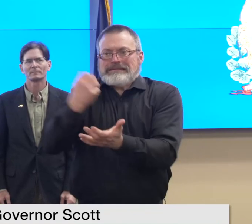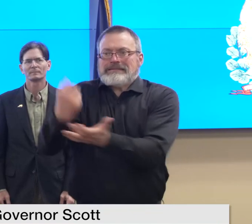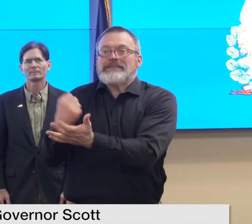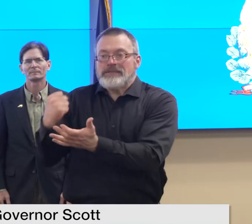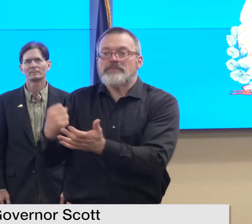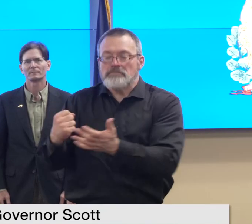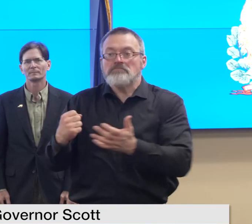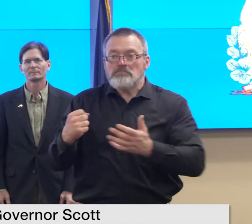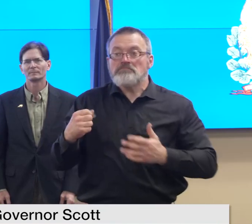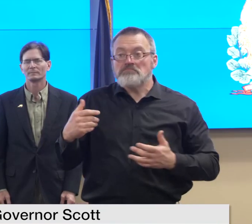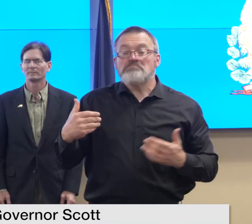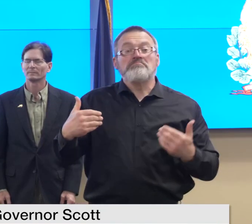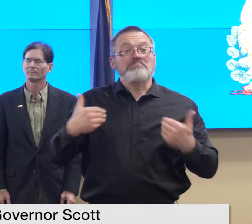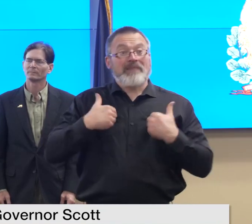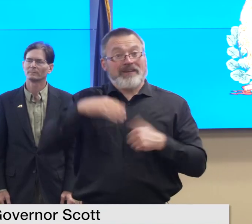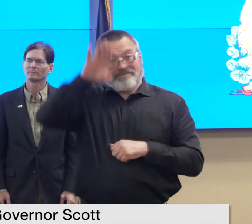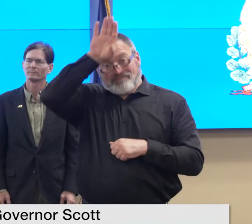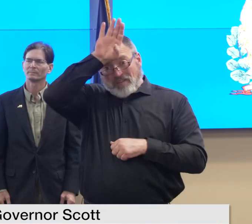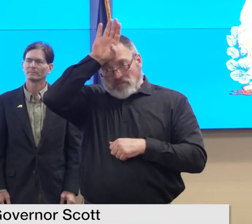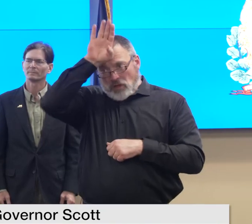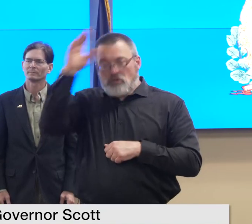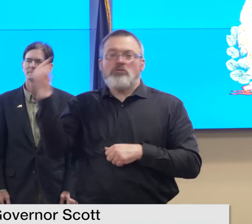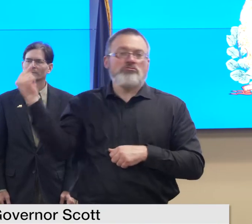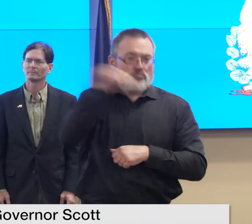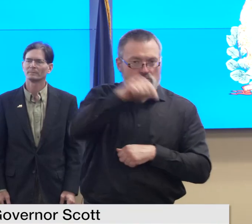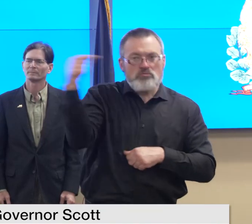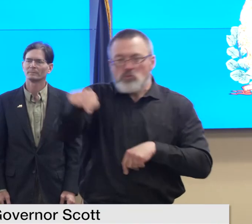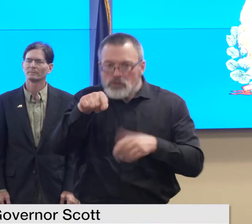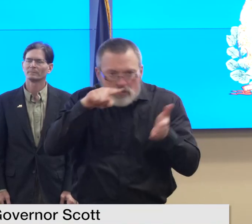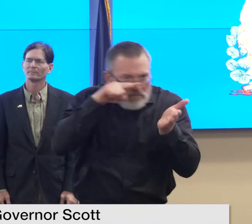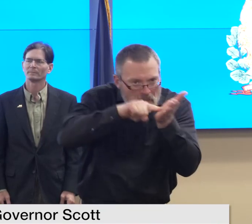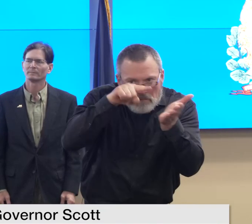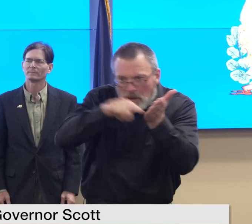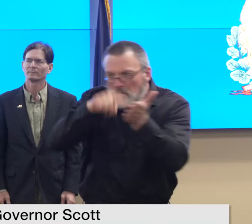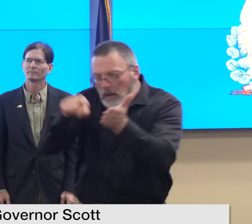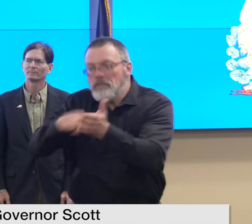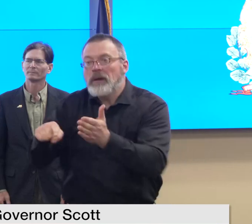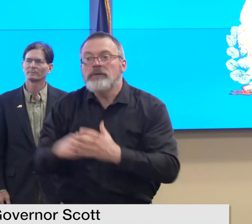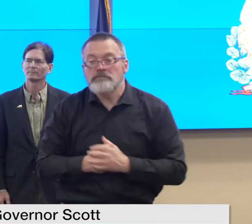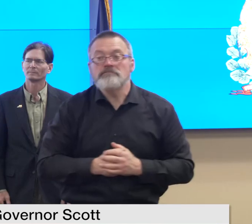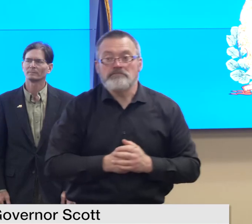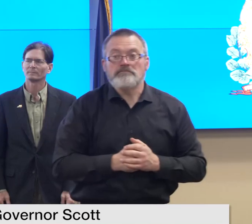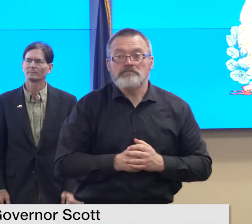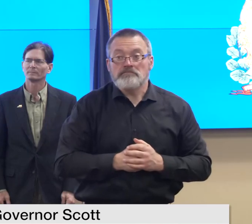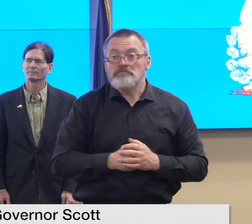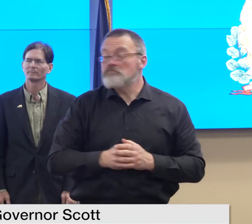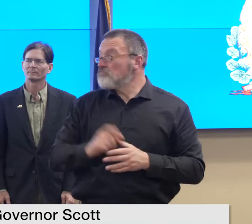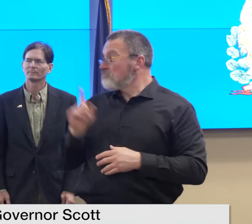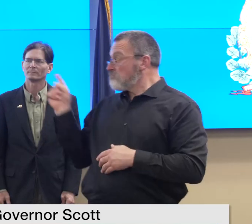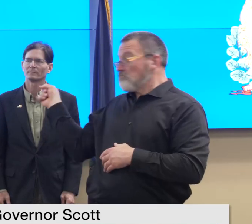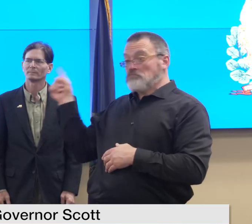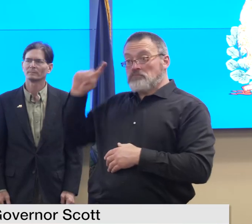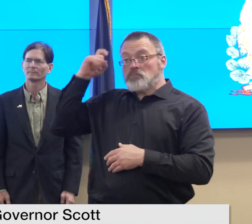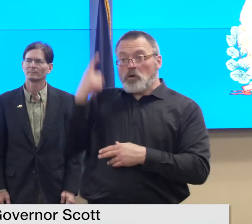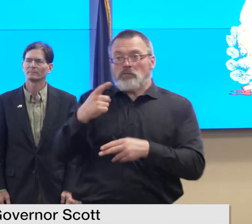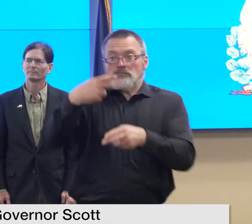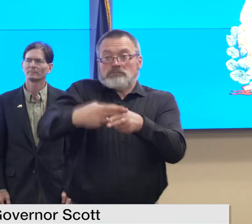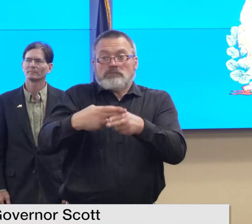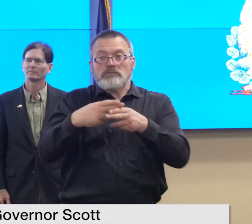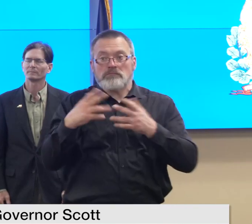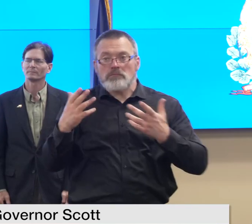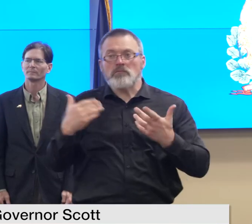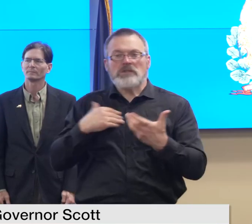safety inspections quickly and as the governor mentioned our staff is working with fema on the initial